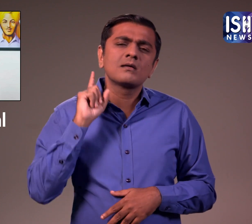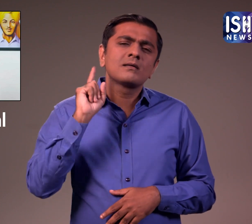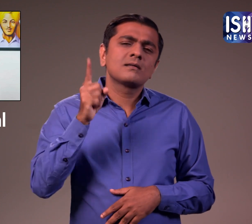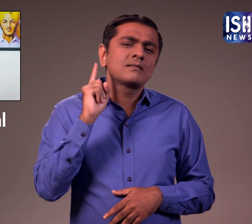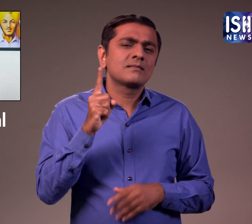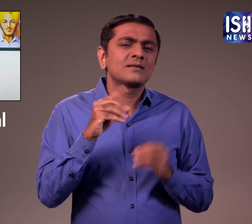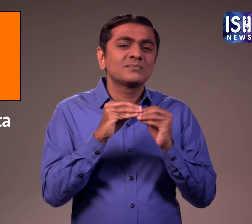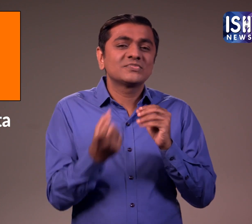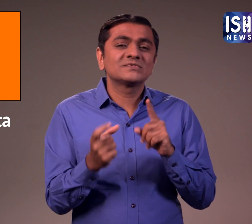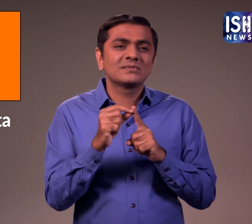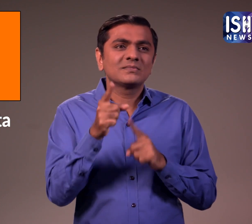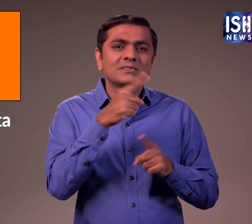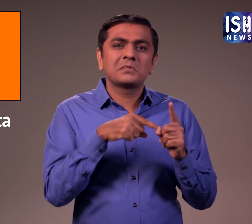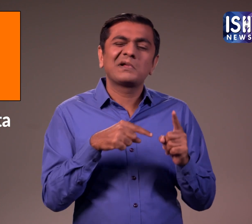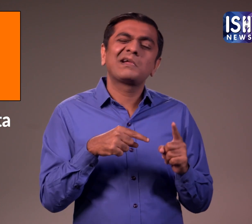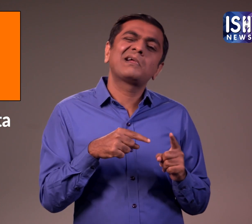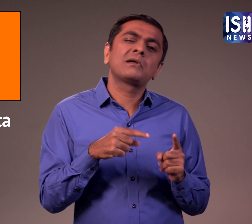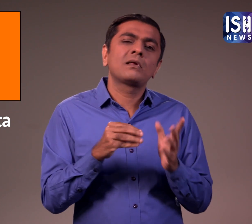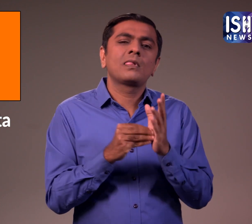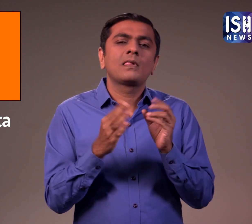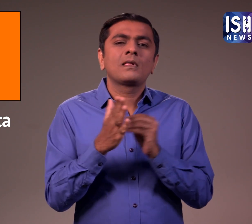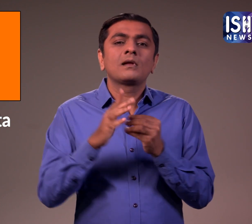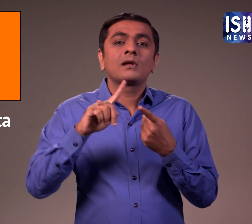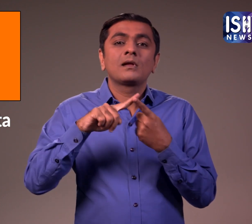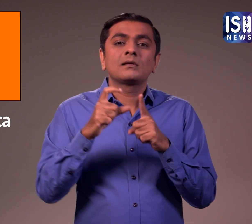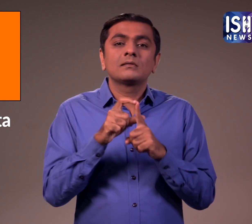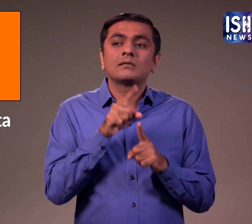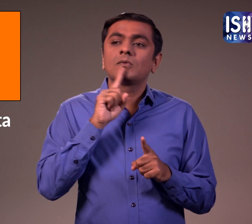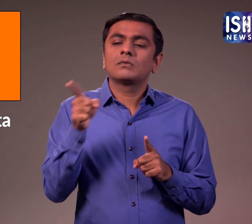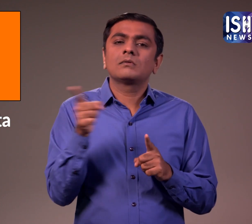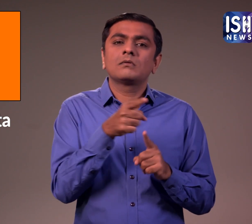Kejriwal suspects Jain is being framed in a false case by the BJP.